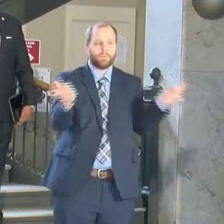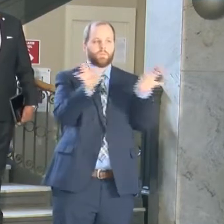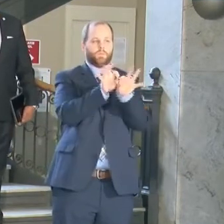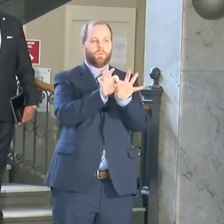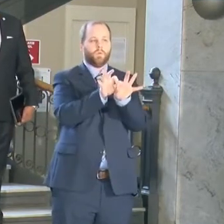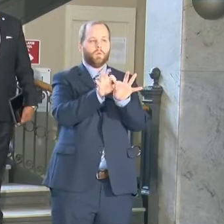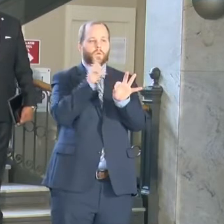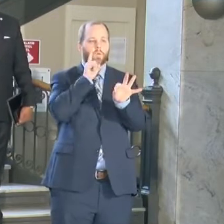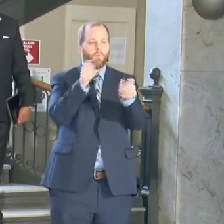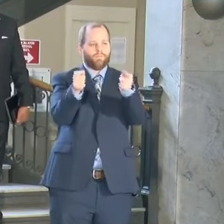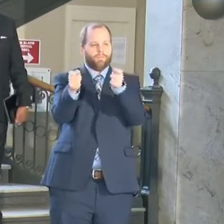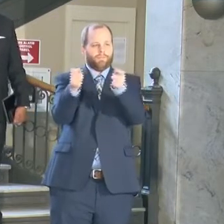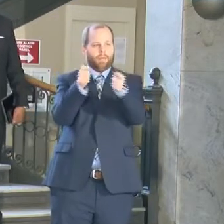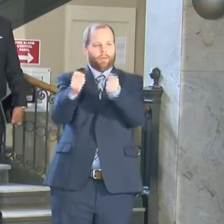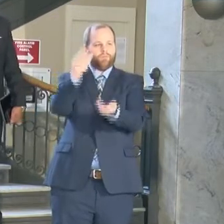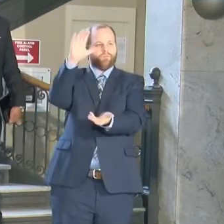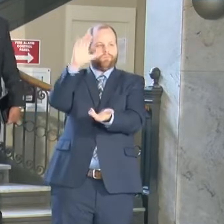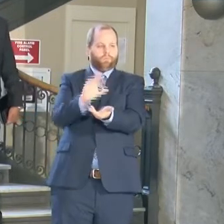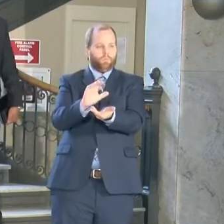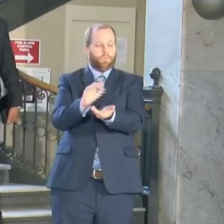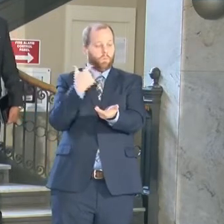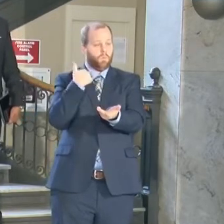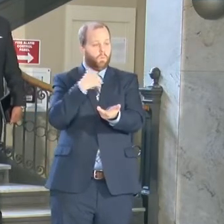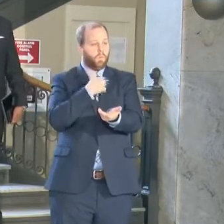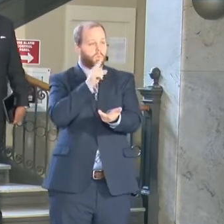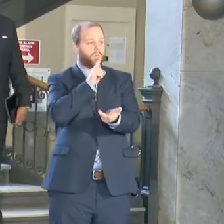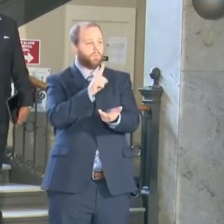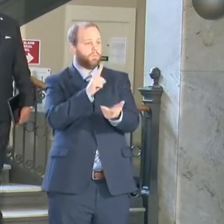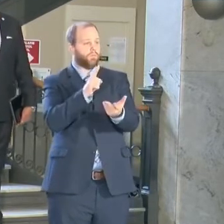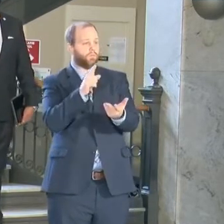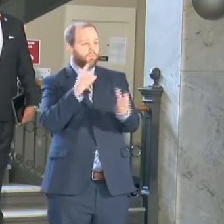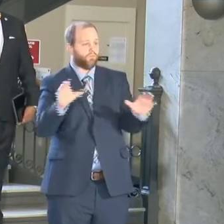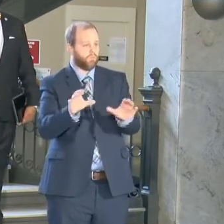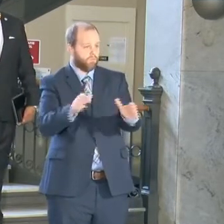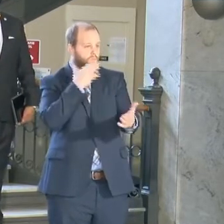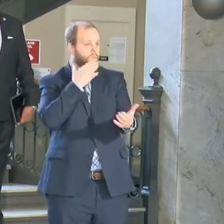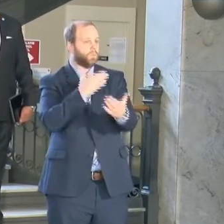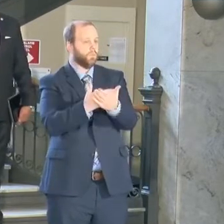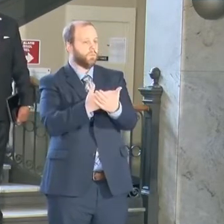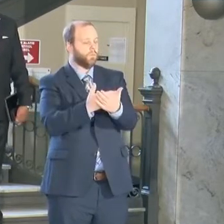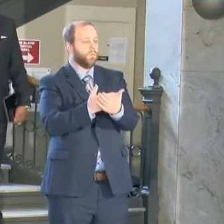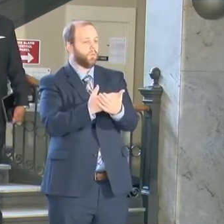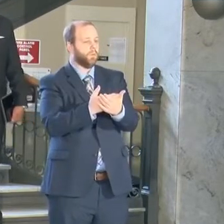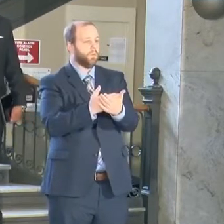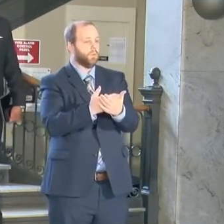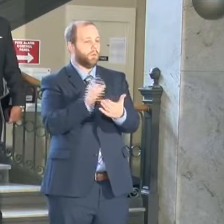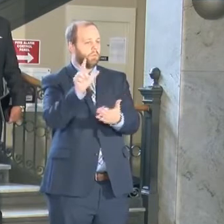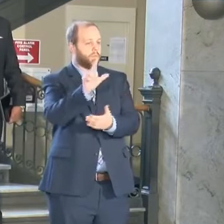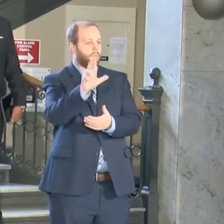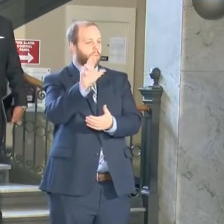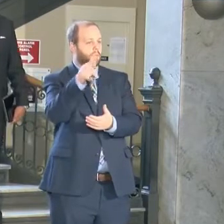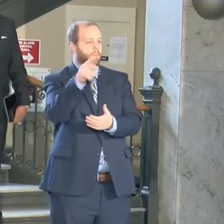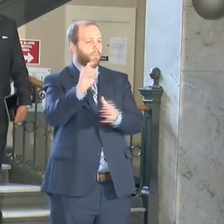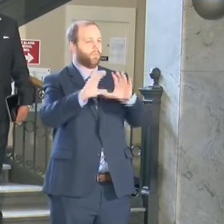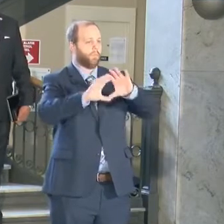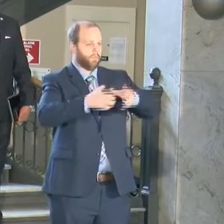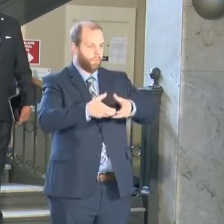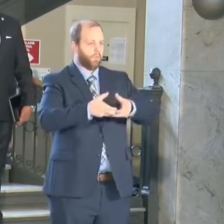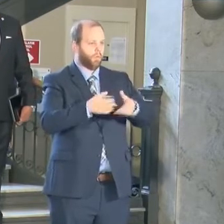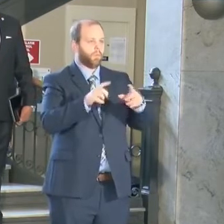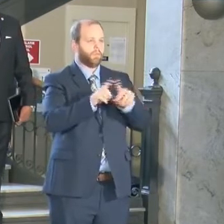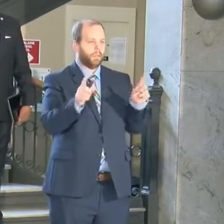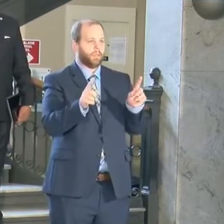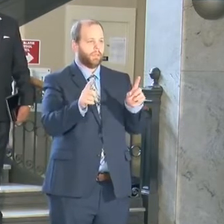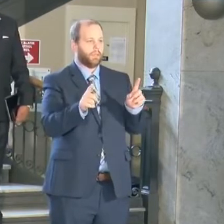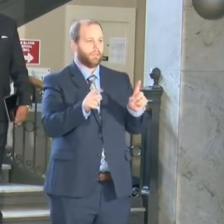this violent crime uptick, which we are doing quite well with the men and women of the Rock Police Department. But understand it has to be more than law